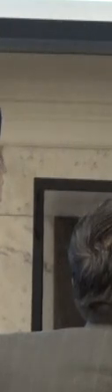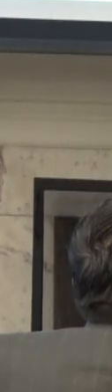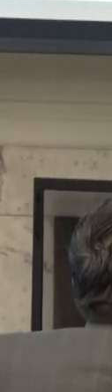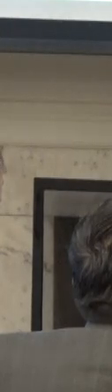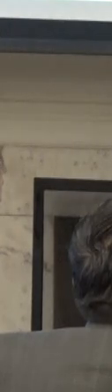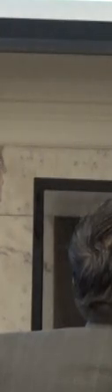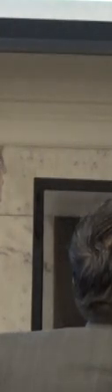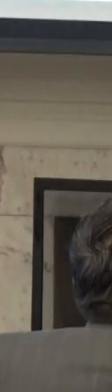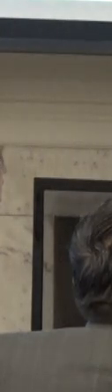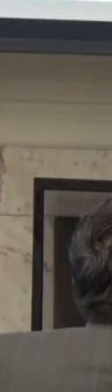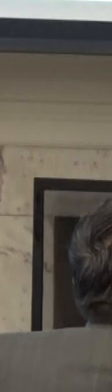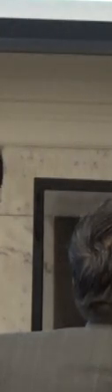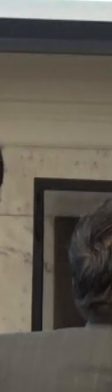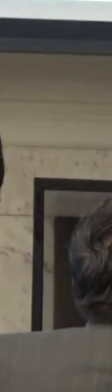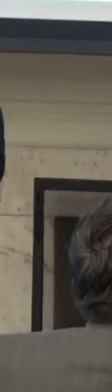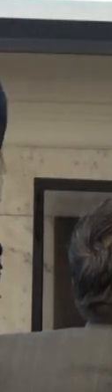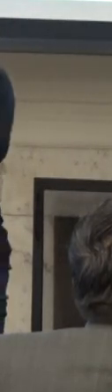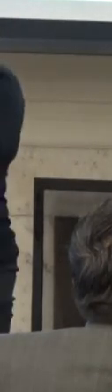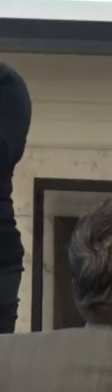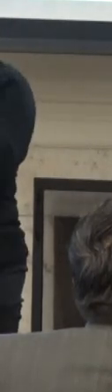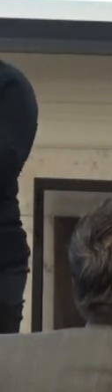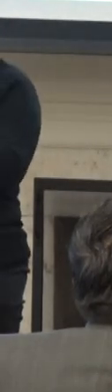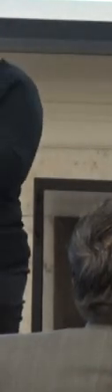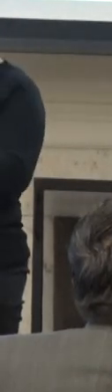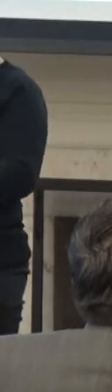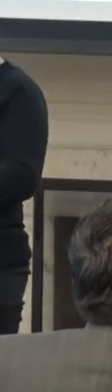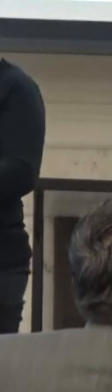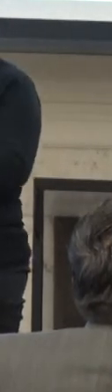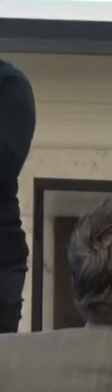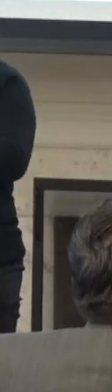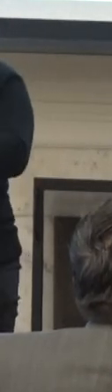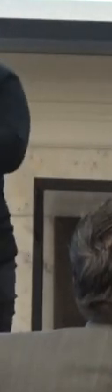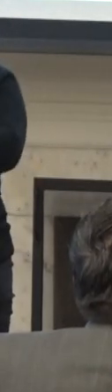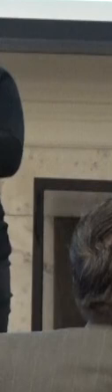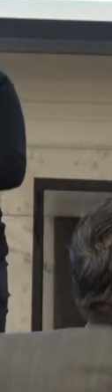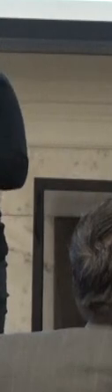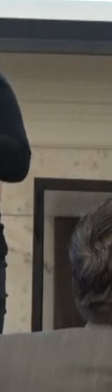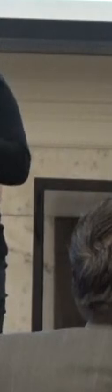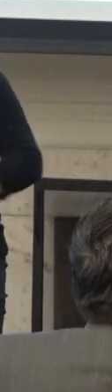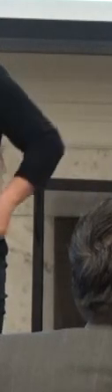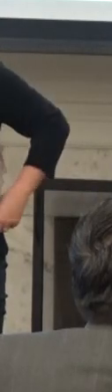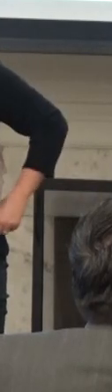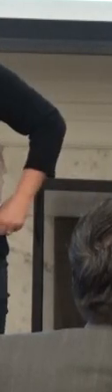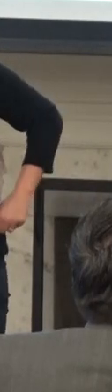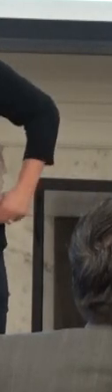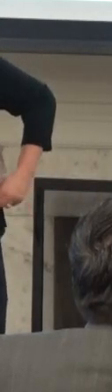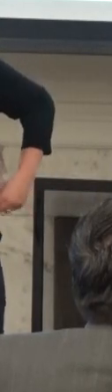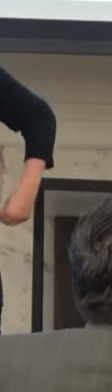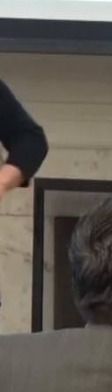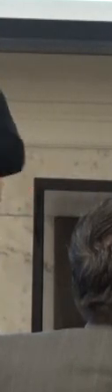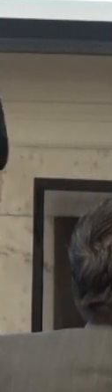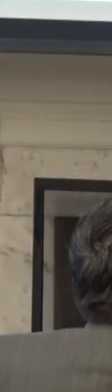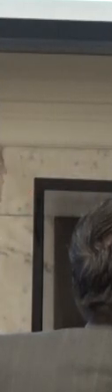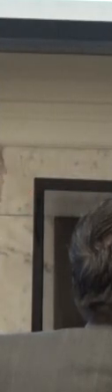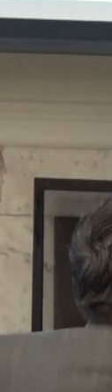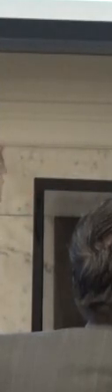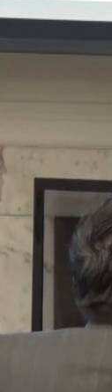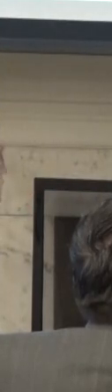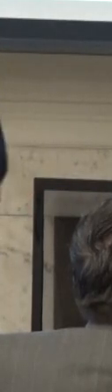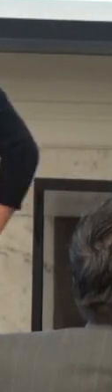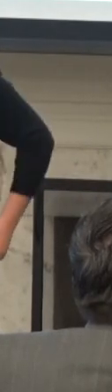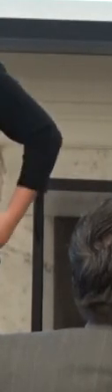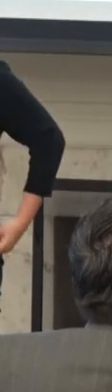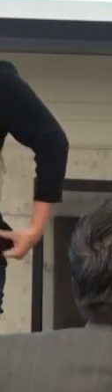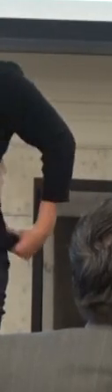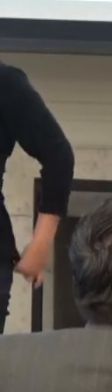Engineering. I actually was shocked I was asked because I am an engineer. And as I started reading, I was like,